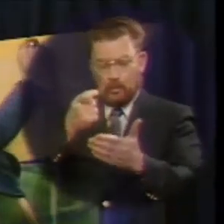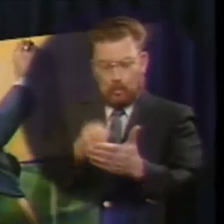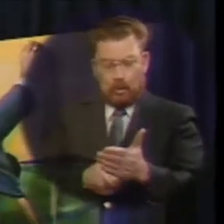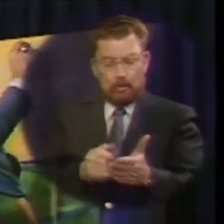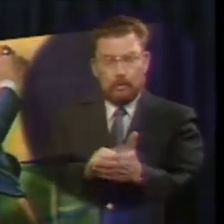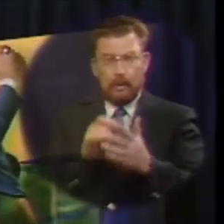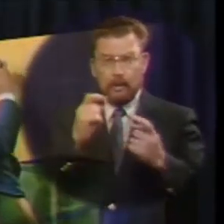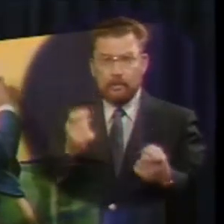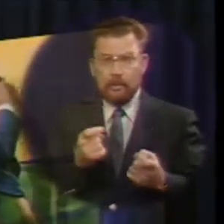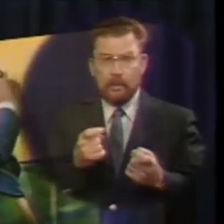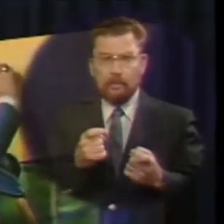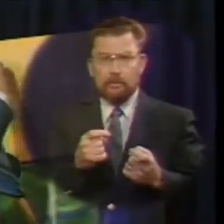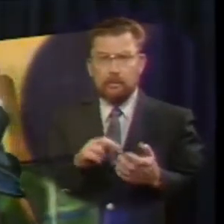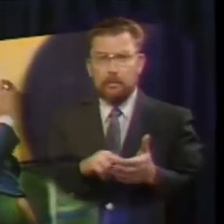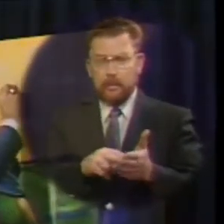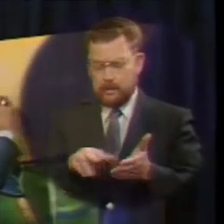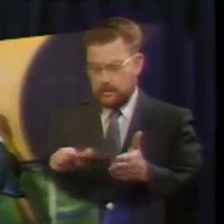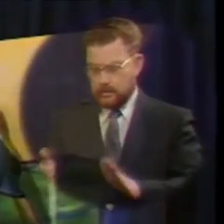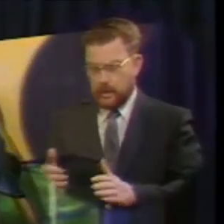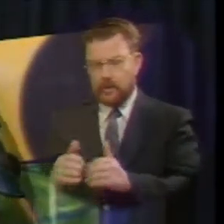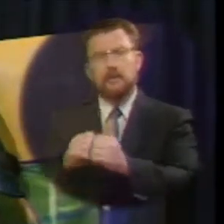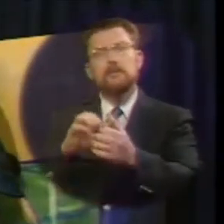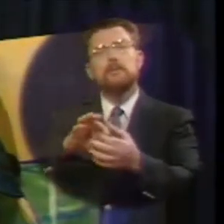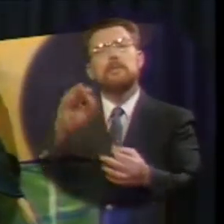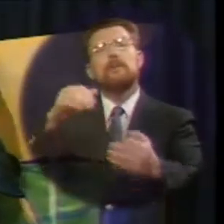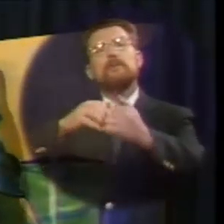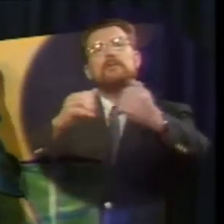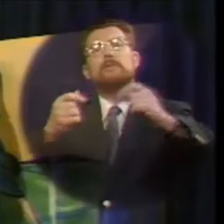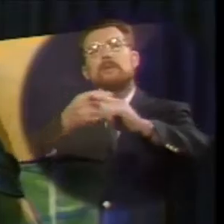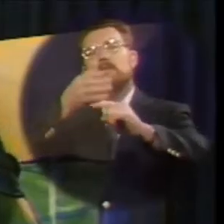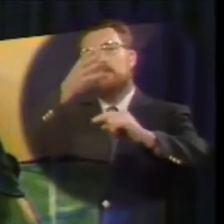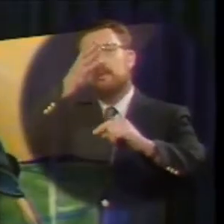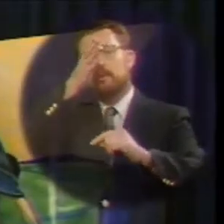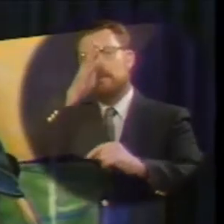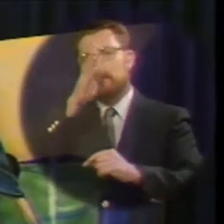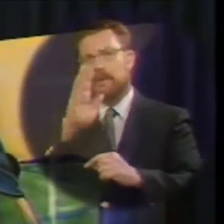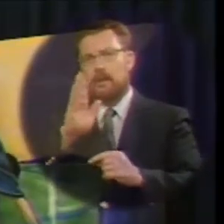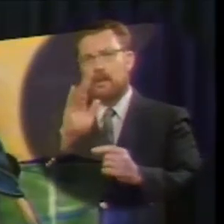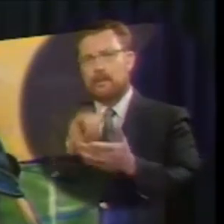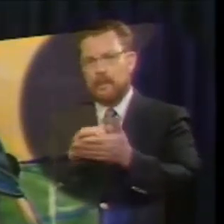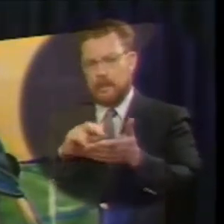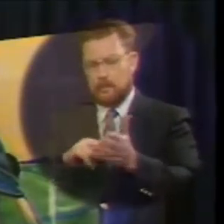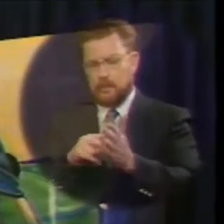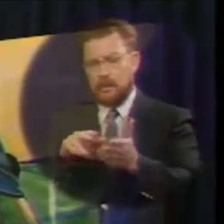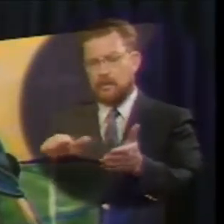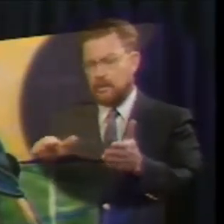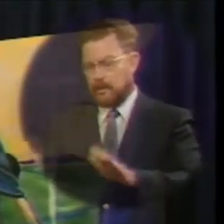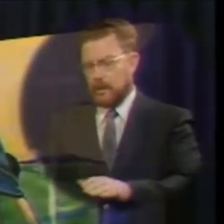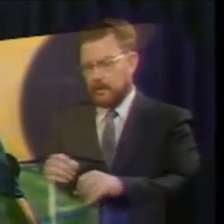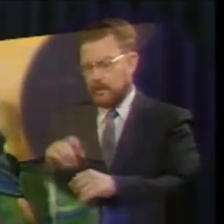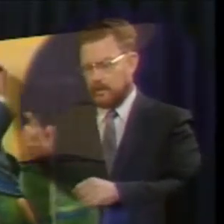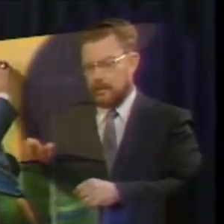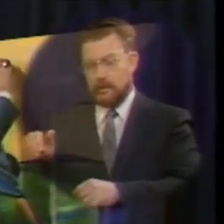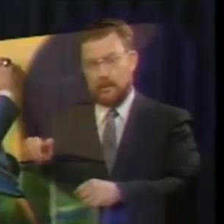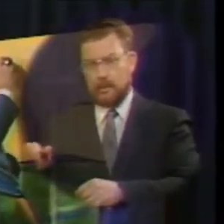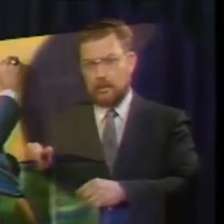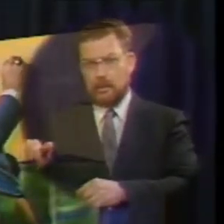death which is spiritual separation from god that is a death in eternity a death